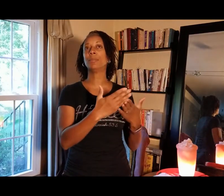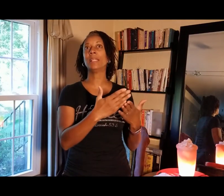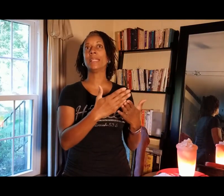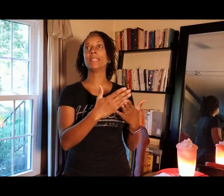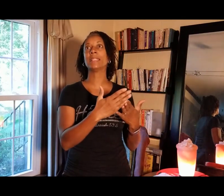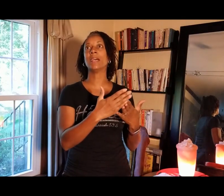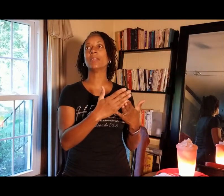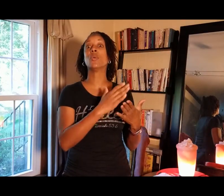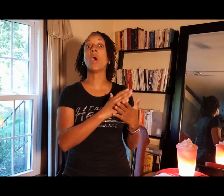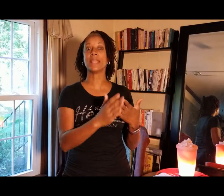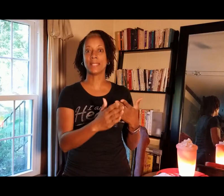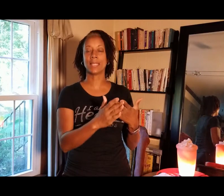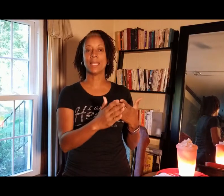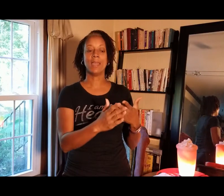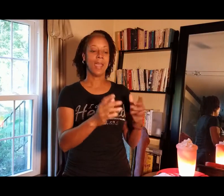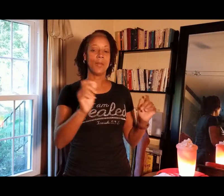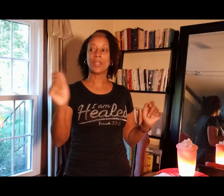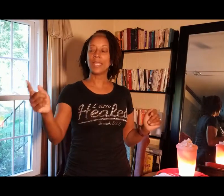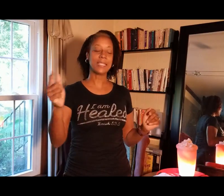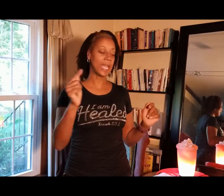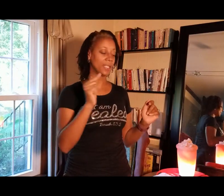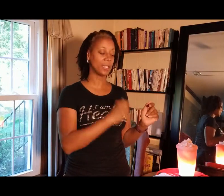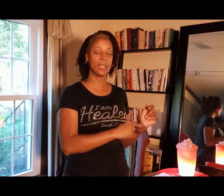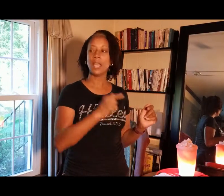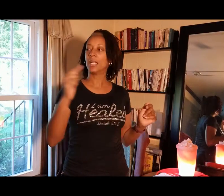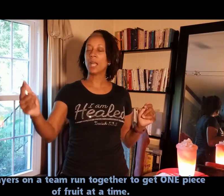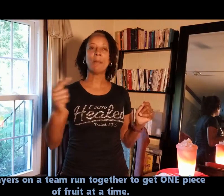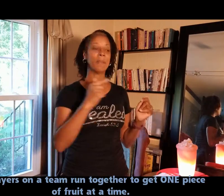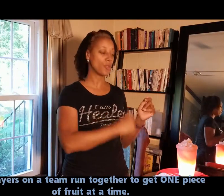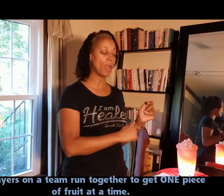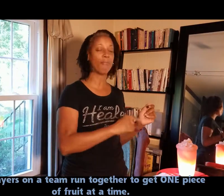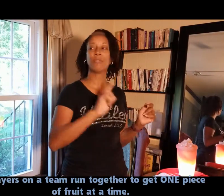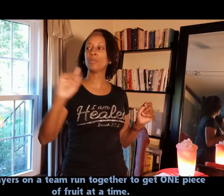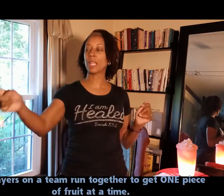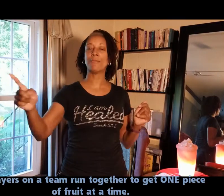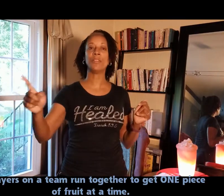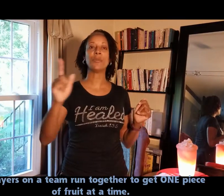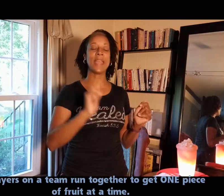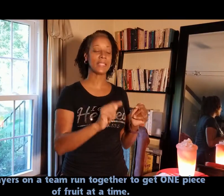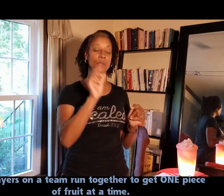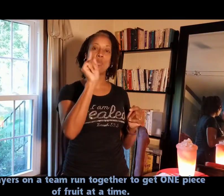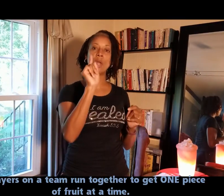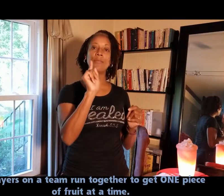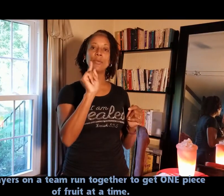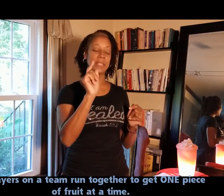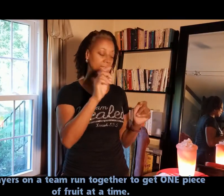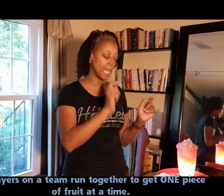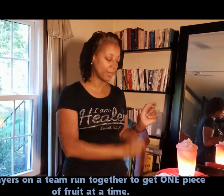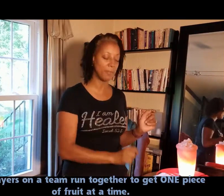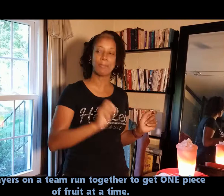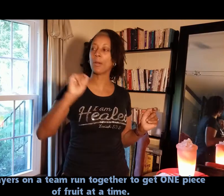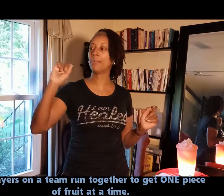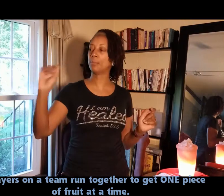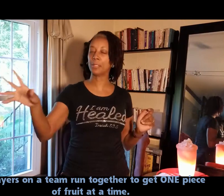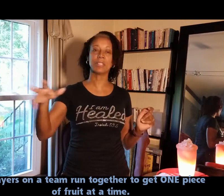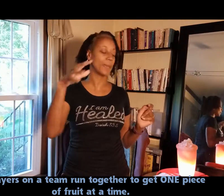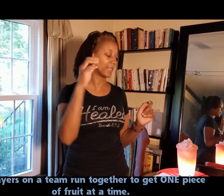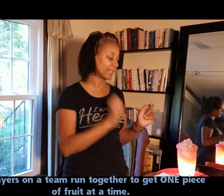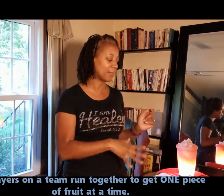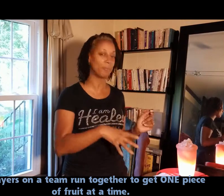plays, uh, twice, the kids had to come up and grab fruit and fill the basket one foot at a time, come up, grab it, put it in the basket, come up,